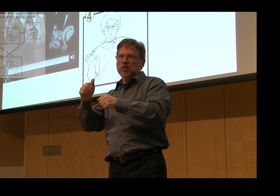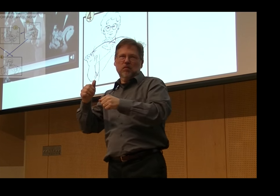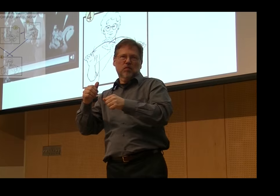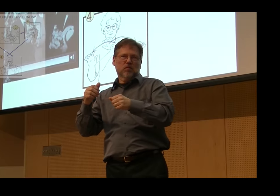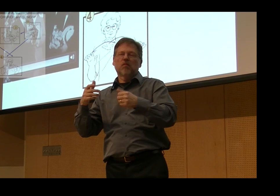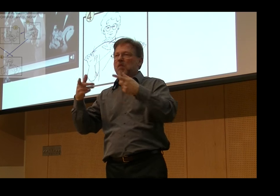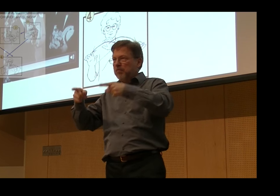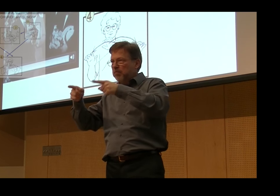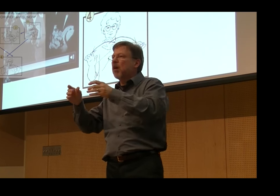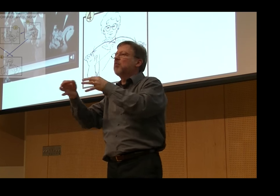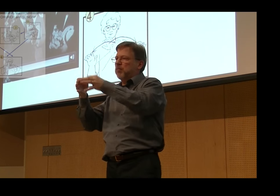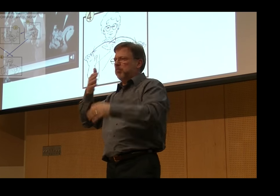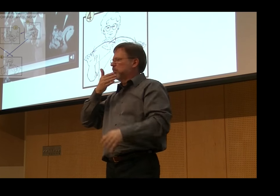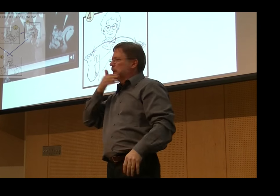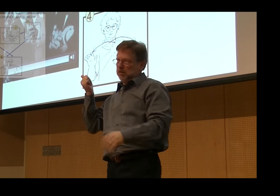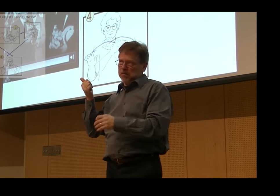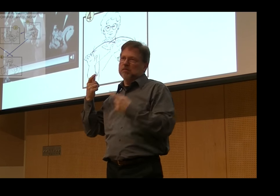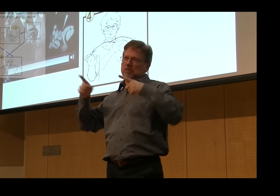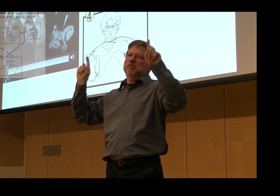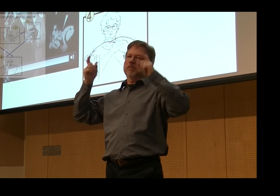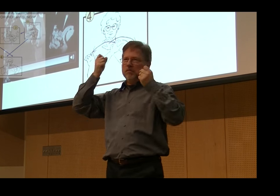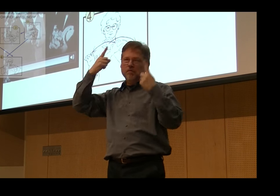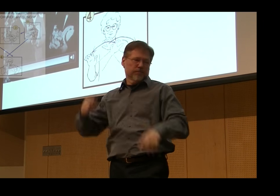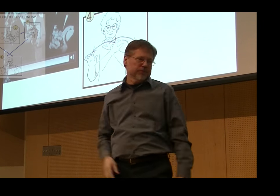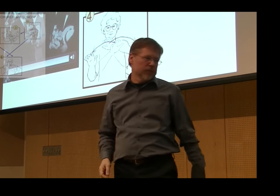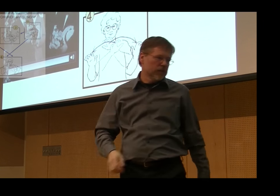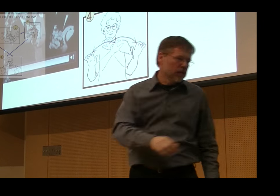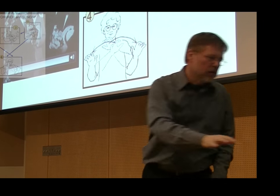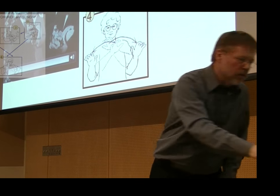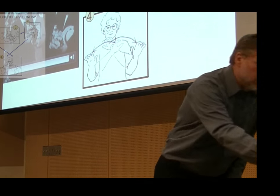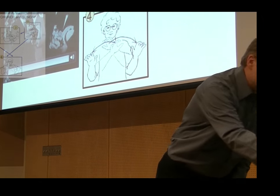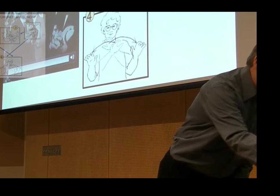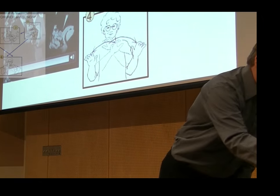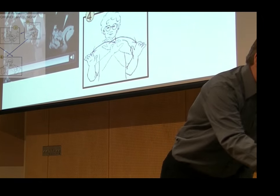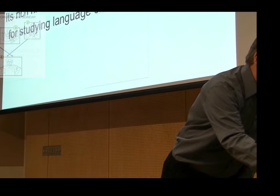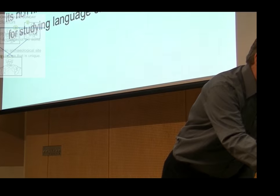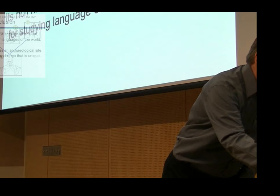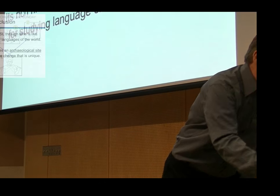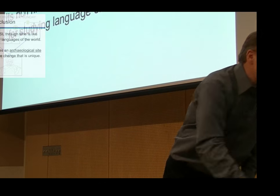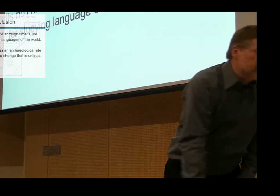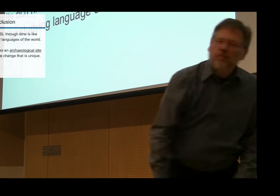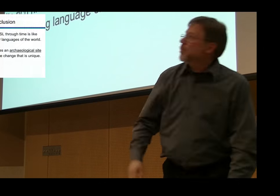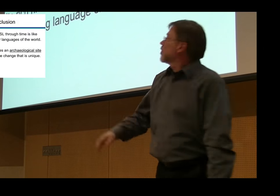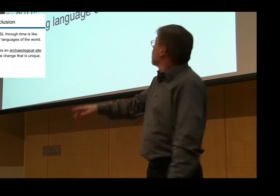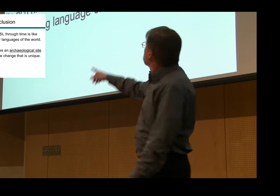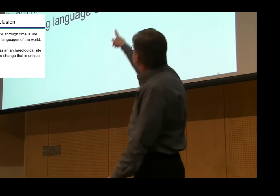of the signs that we see in dialects today and in the practices of the schools for the deaf